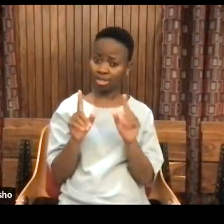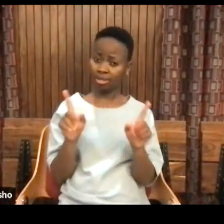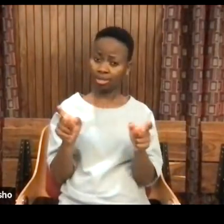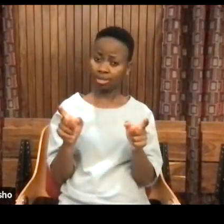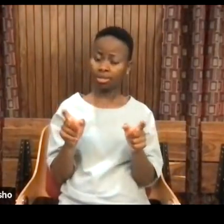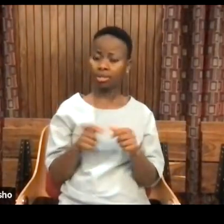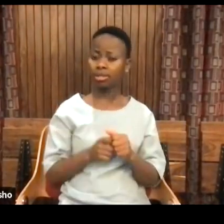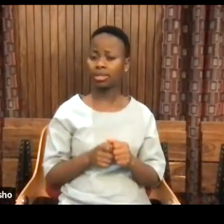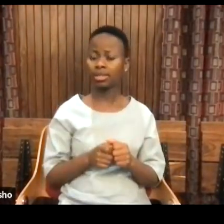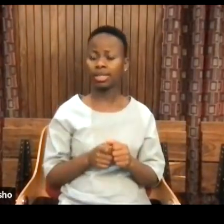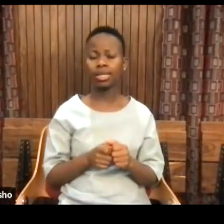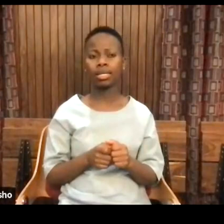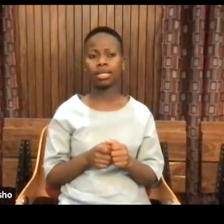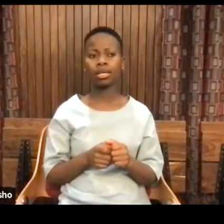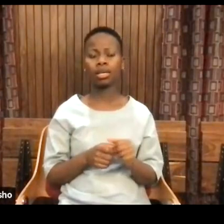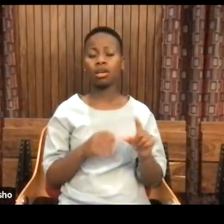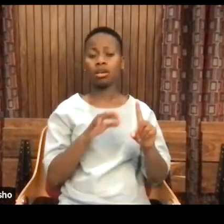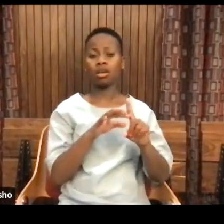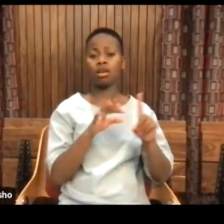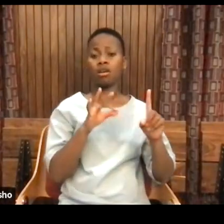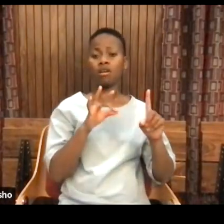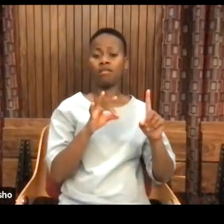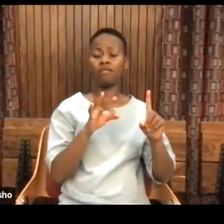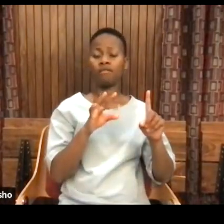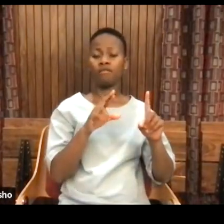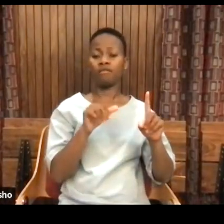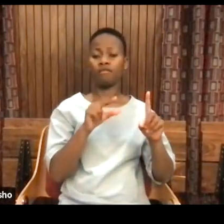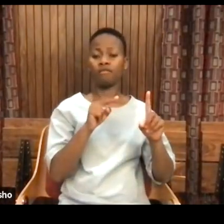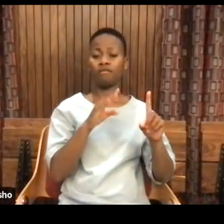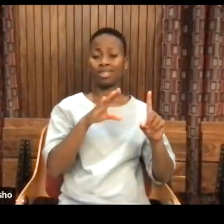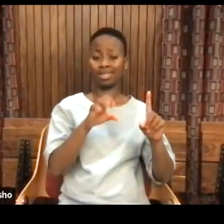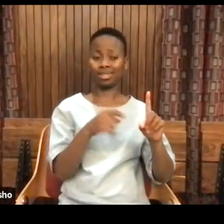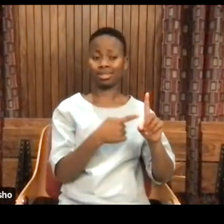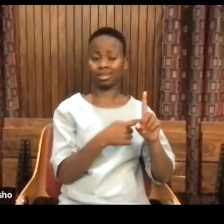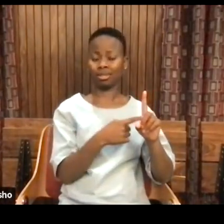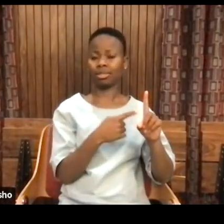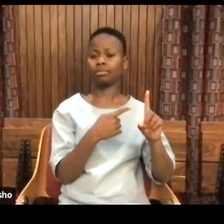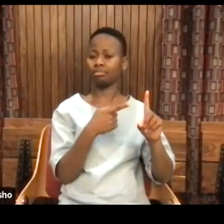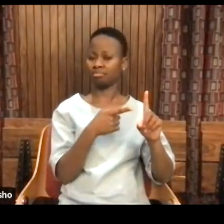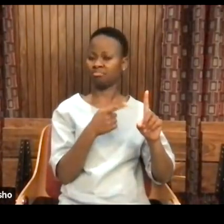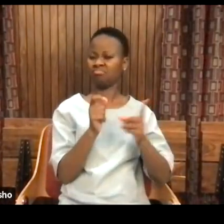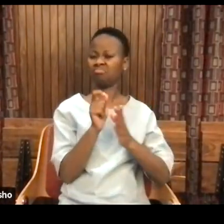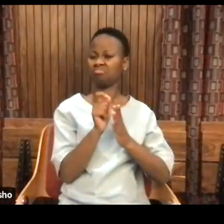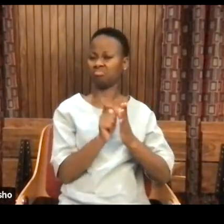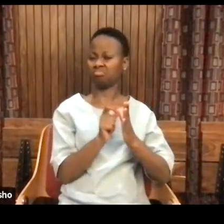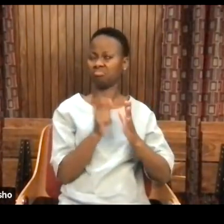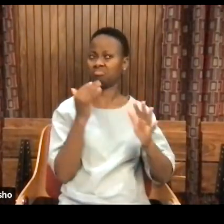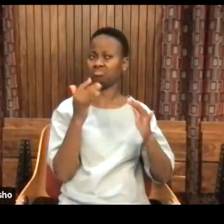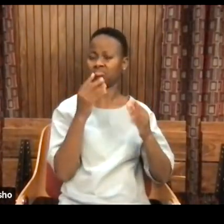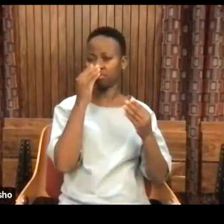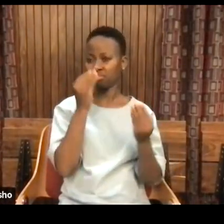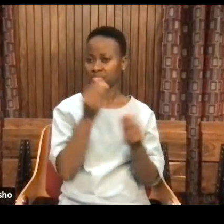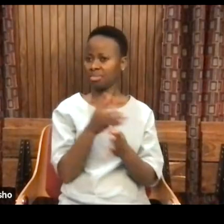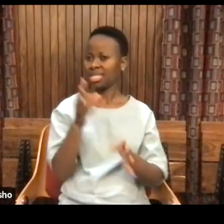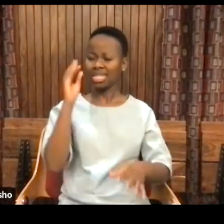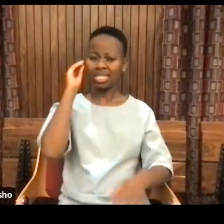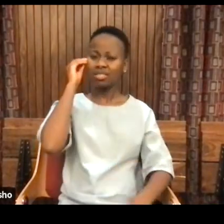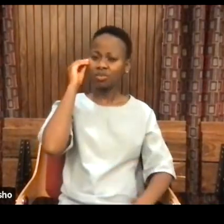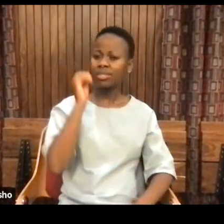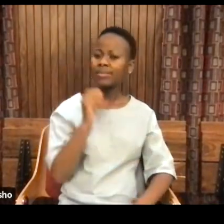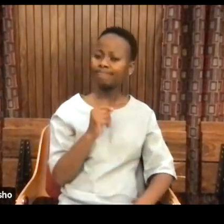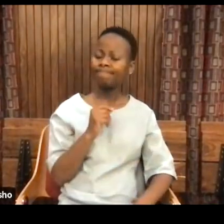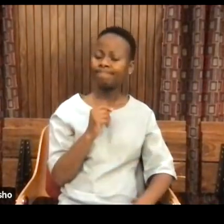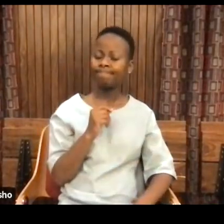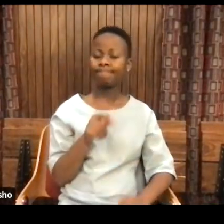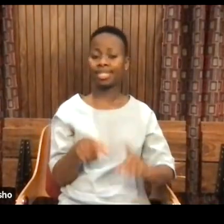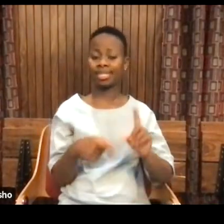Fanon, Frantz Fanon, put it in a rather interesting way, because